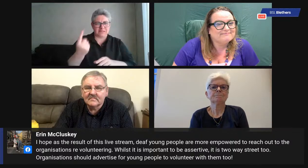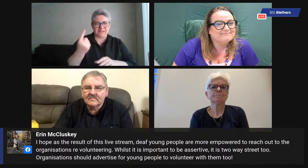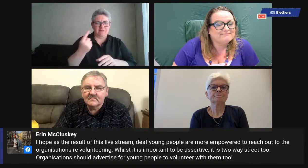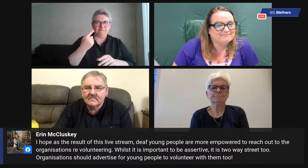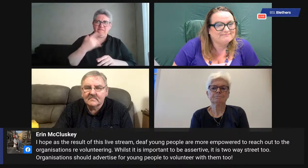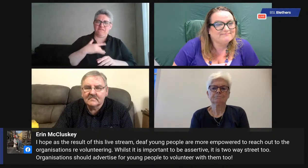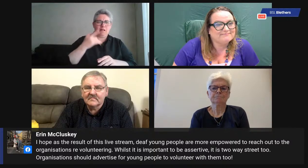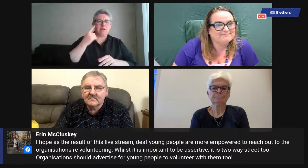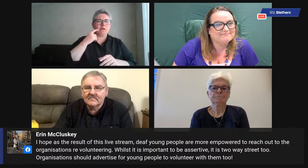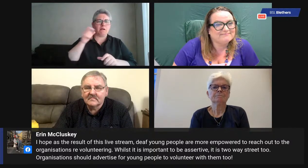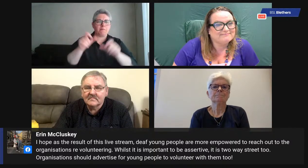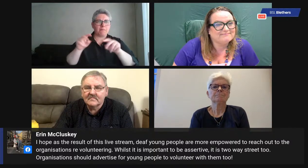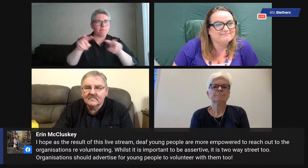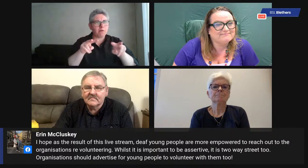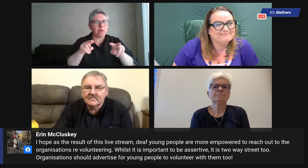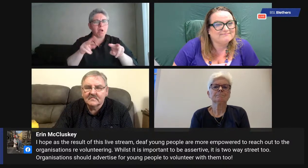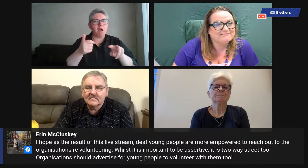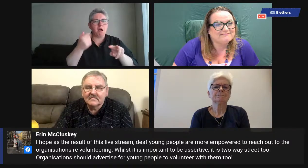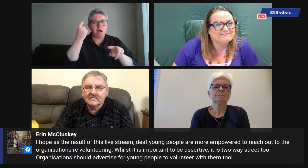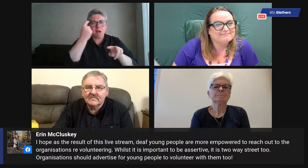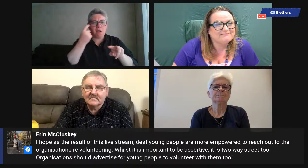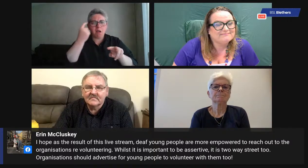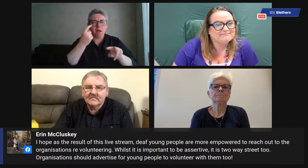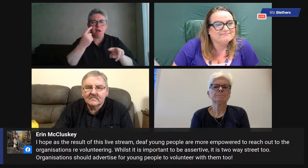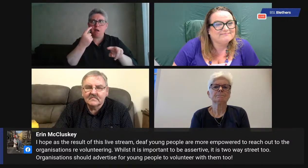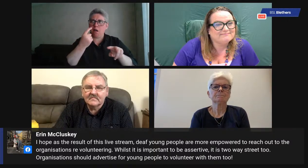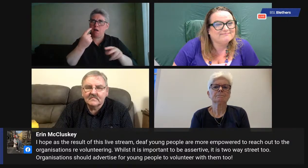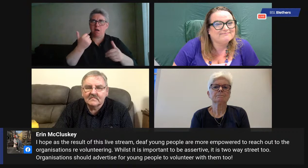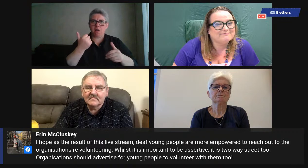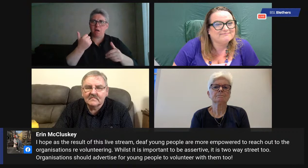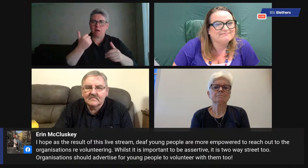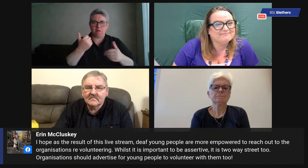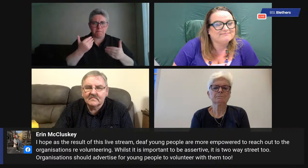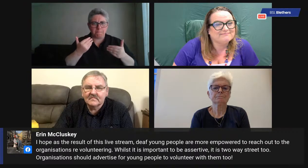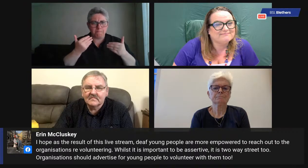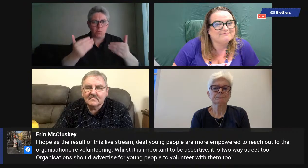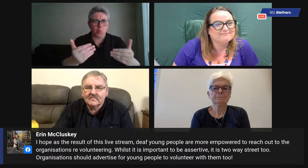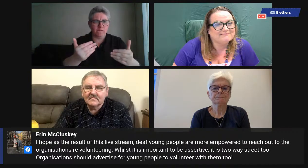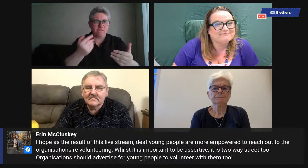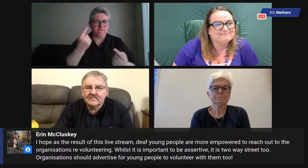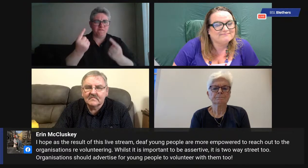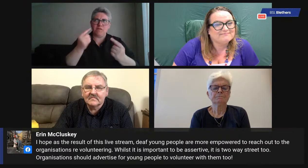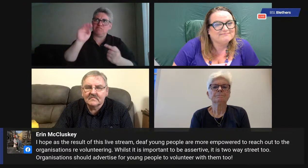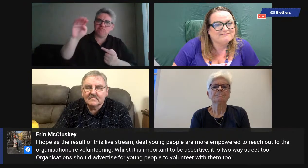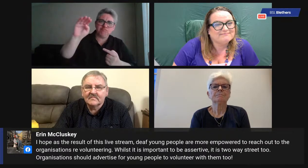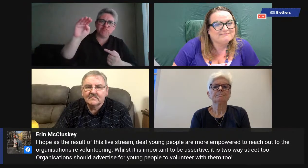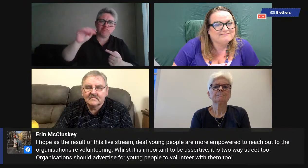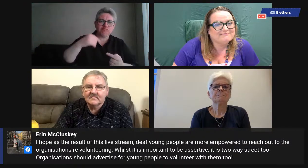in regards to volunteering. Whilst it's important to be assertive, it's a two way street too.